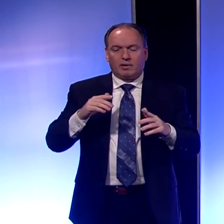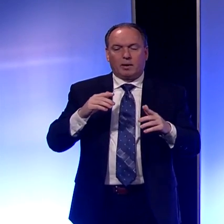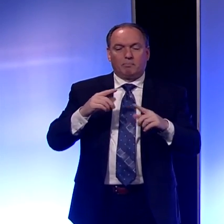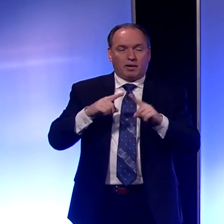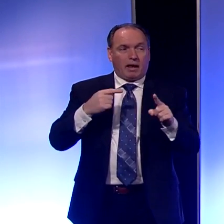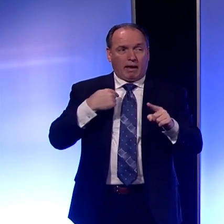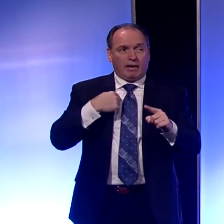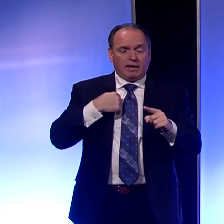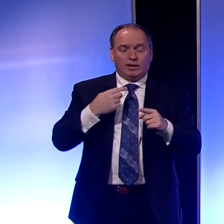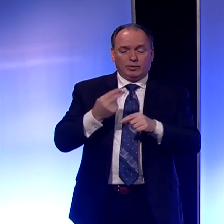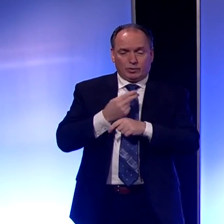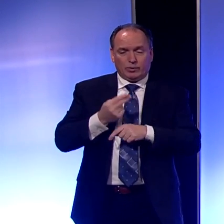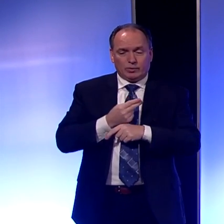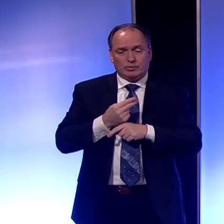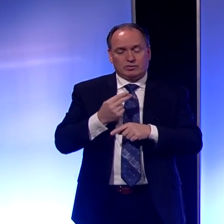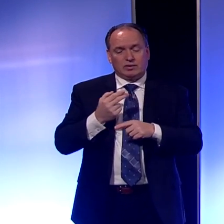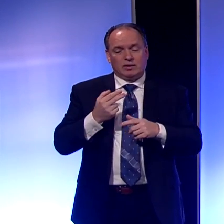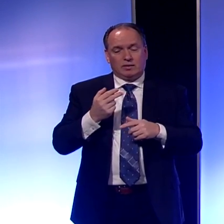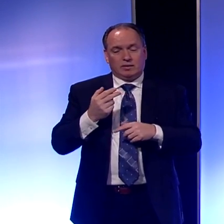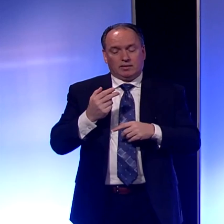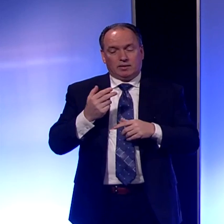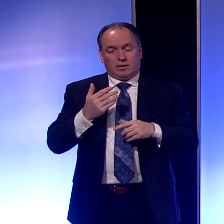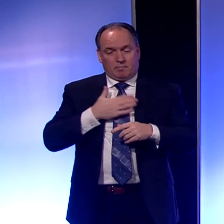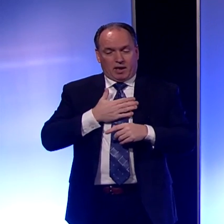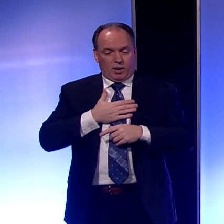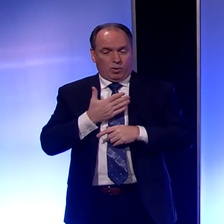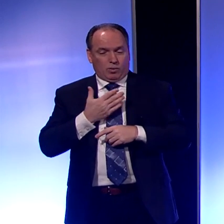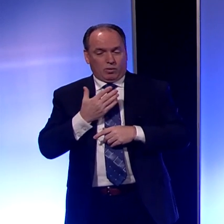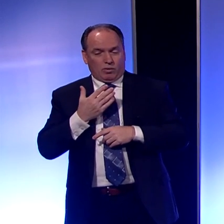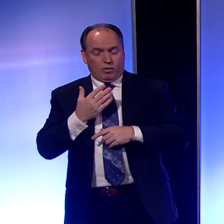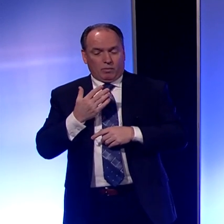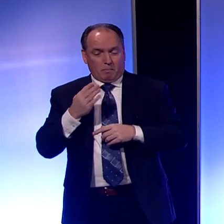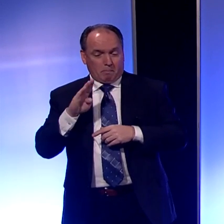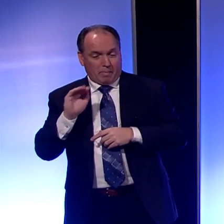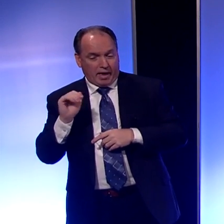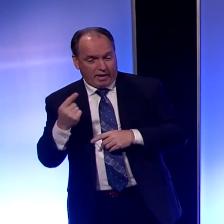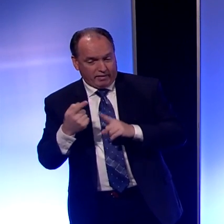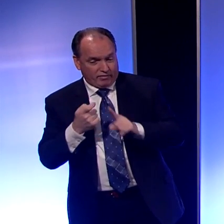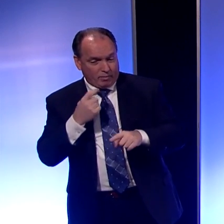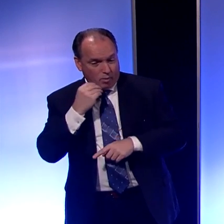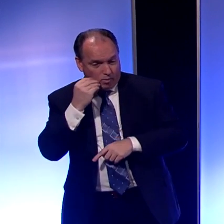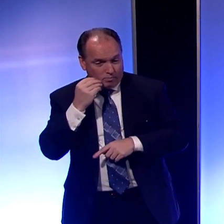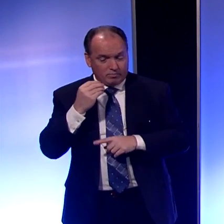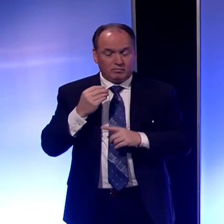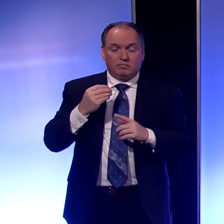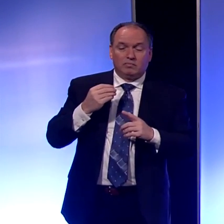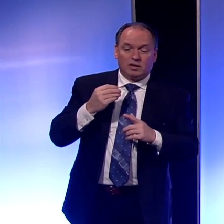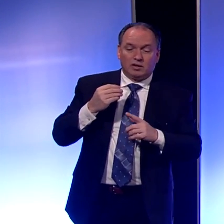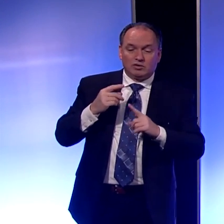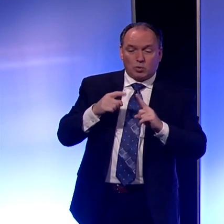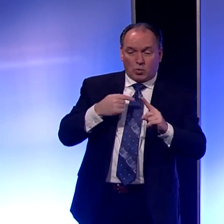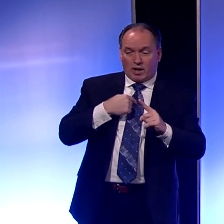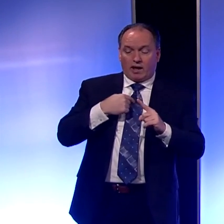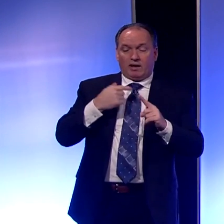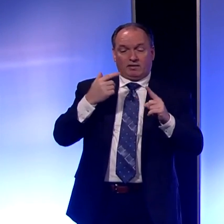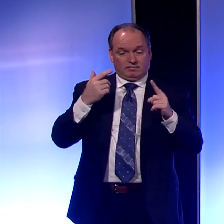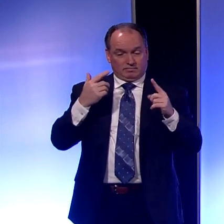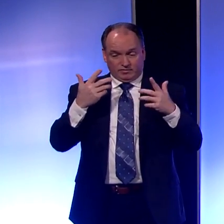use disposal, I mean, I use reusable bags at the grocery store. So, what I did when I came home is I actually threw them in my washing